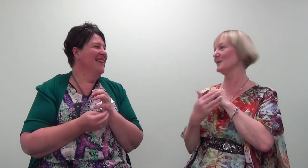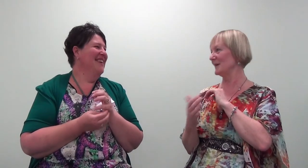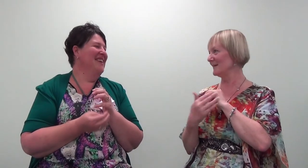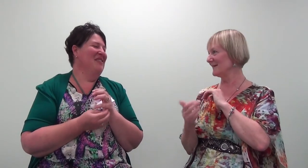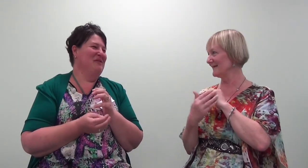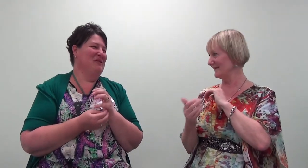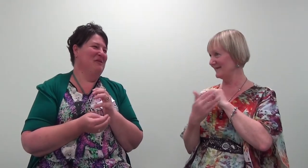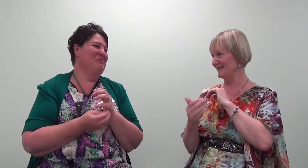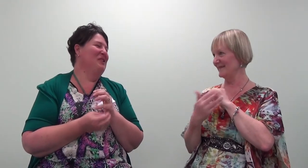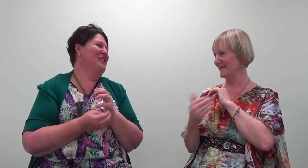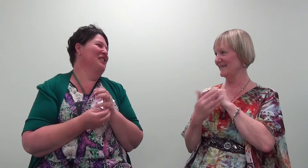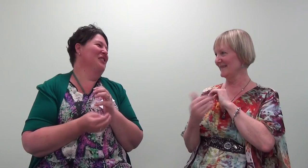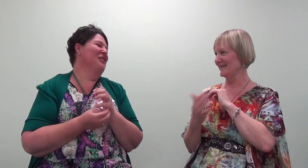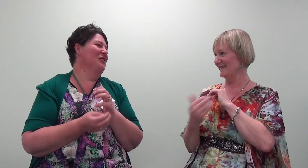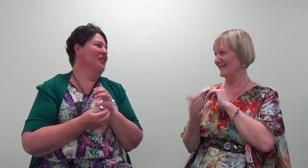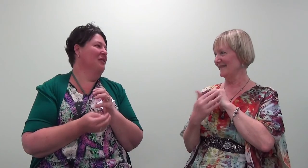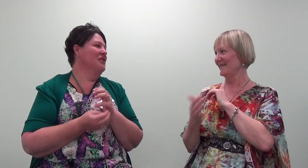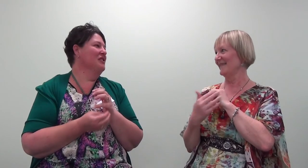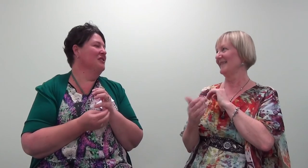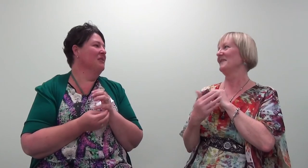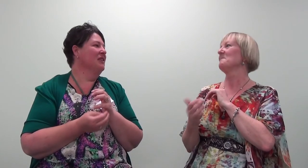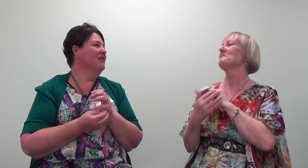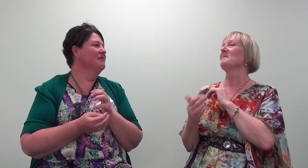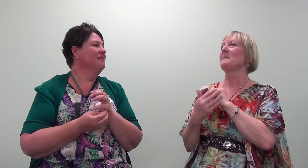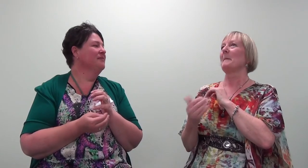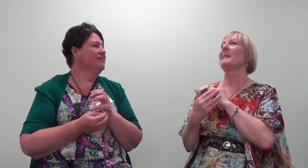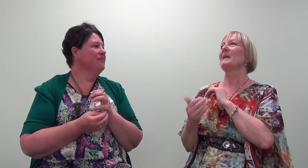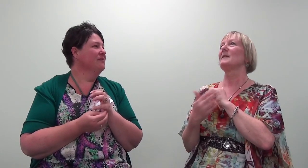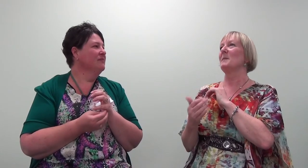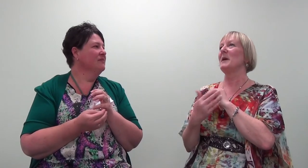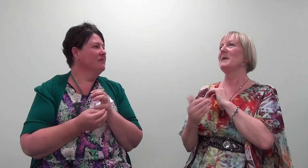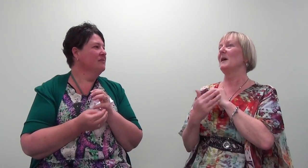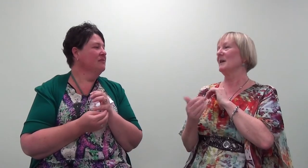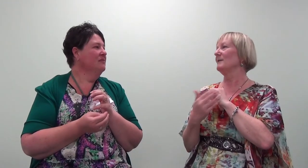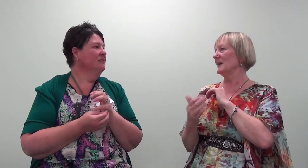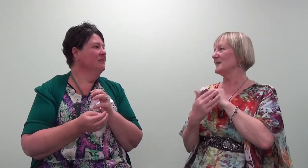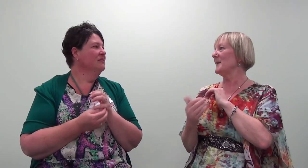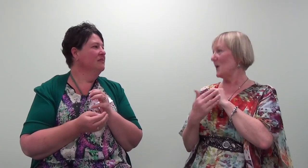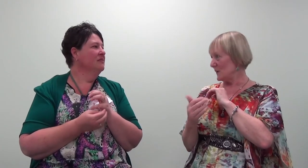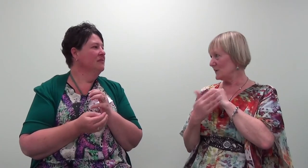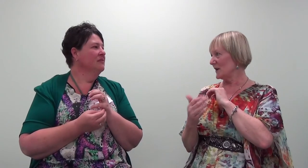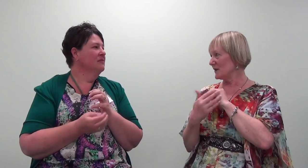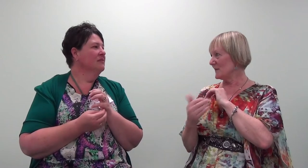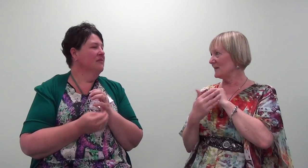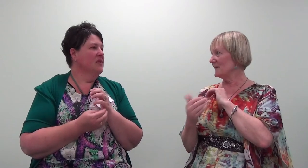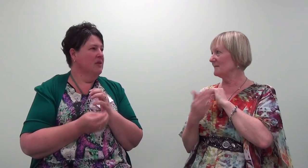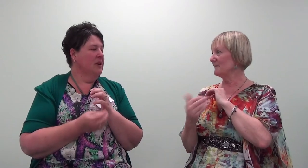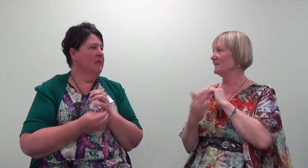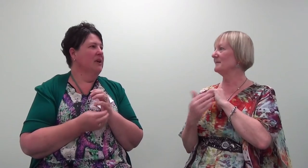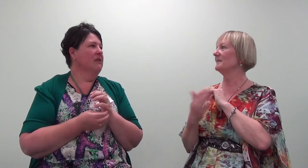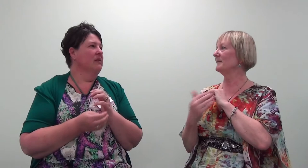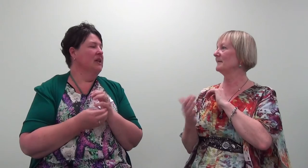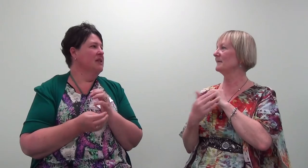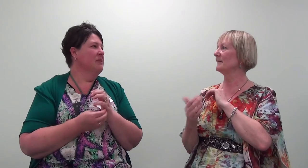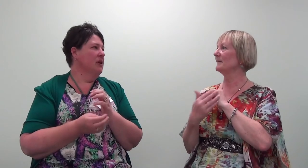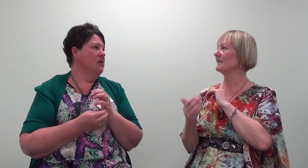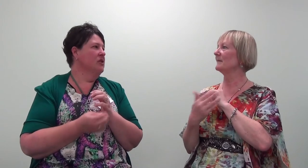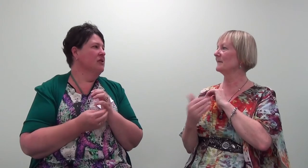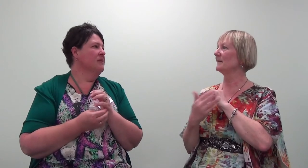me. But a few minutes ago, I thought they were judging me. So maybe I can release my own judgments. So maybe I can release my own judgments.